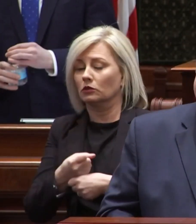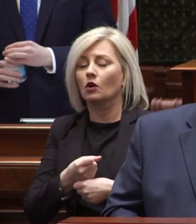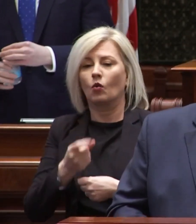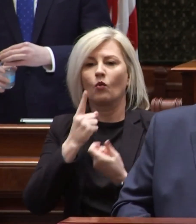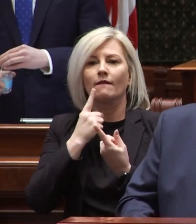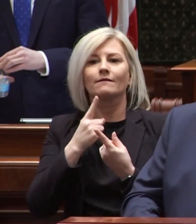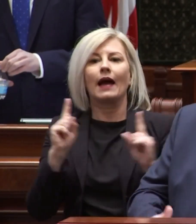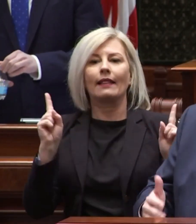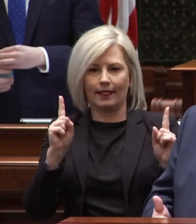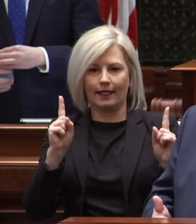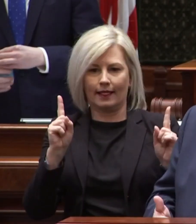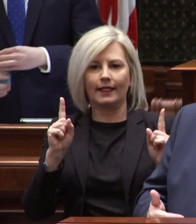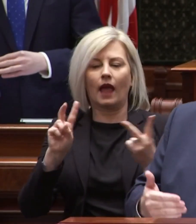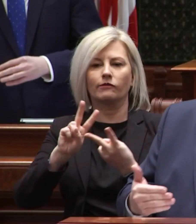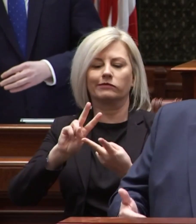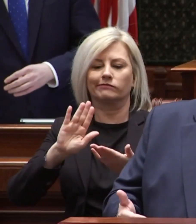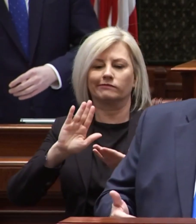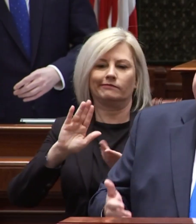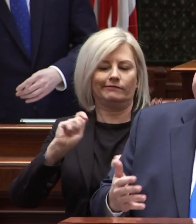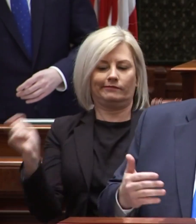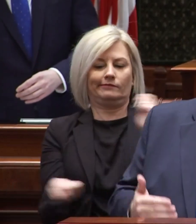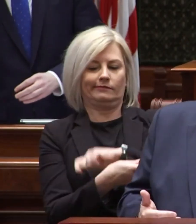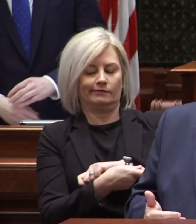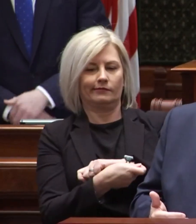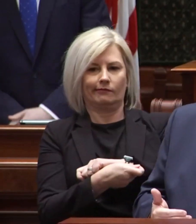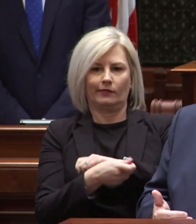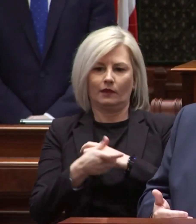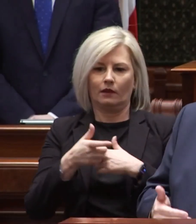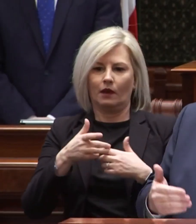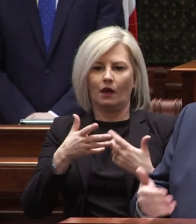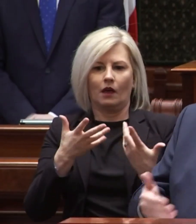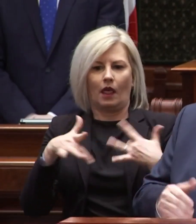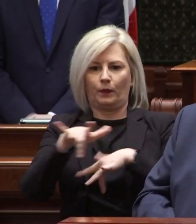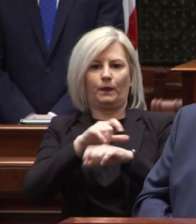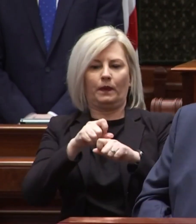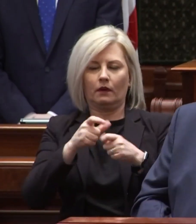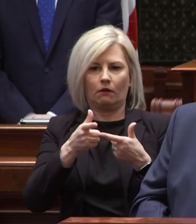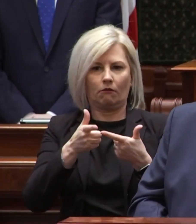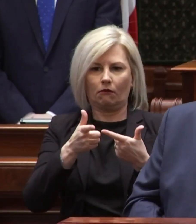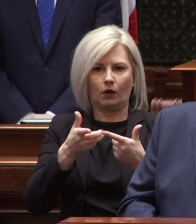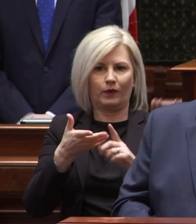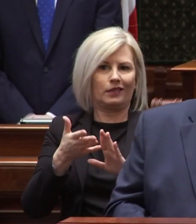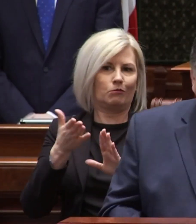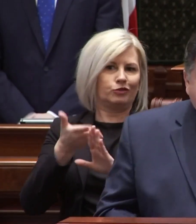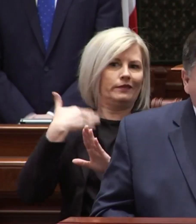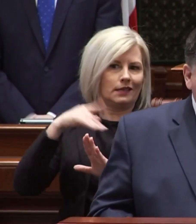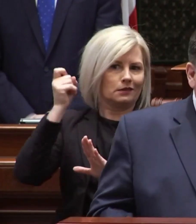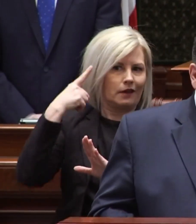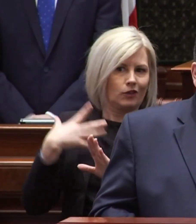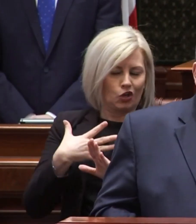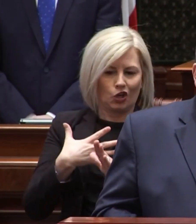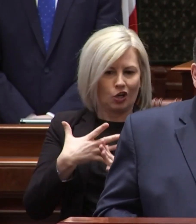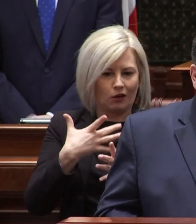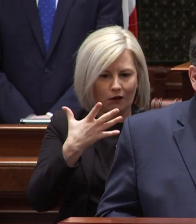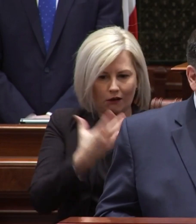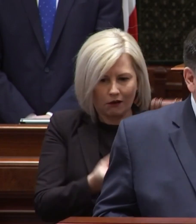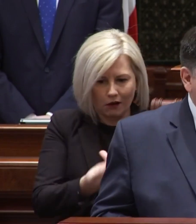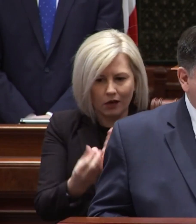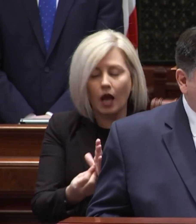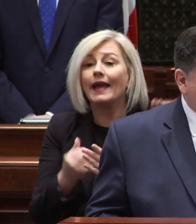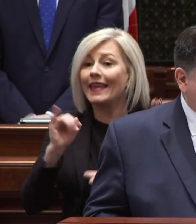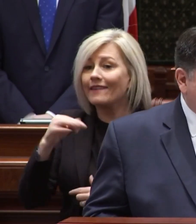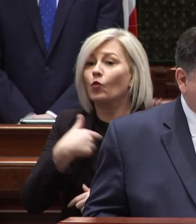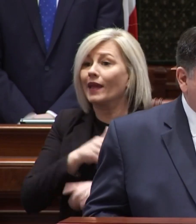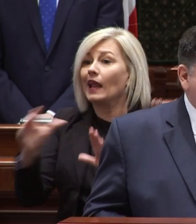finally have reversed the hollowing out that occurred in human services under the previous administration if we are able to